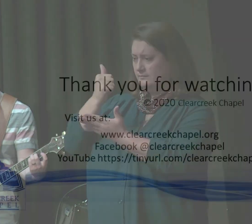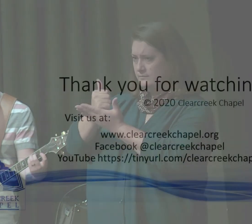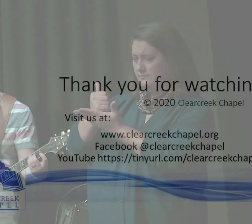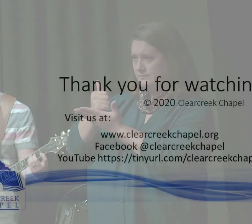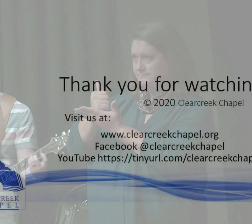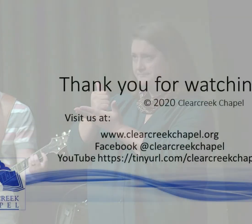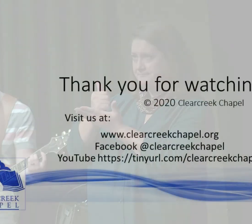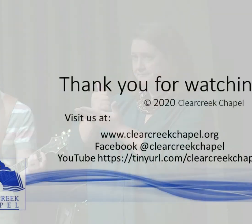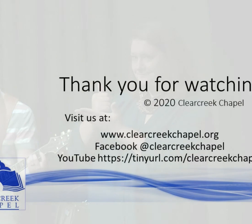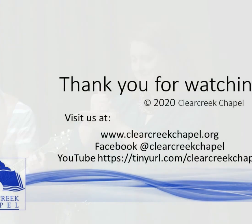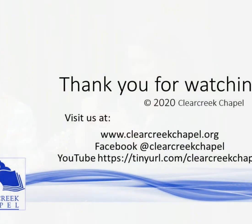let's stand and sing together